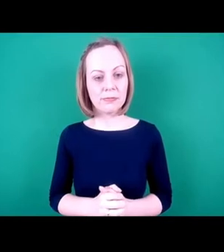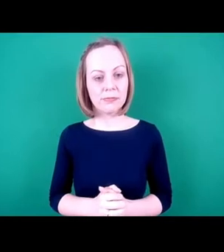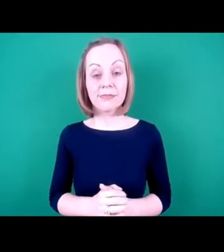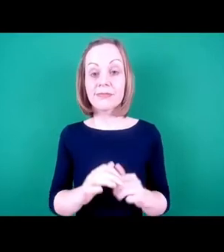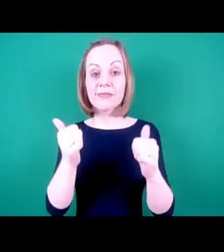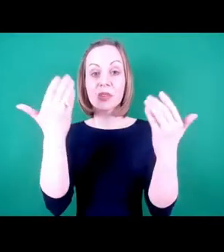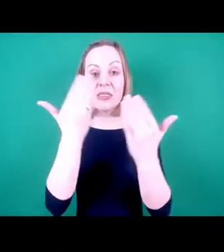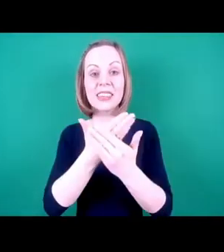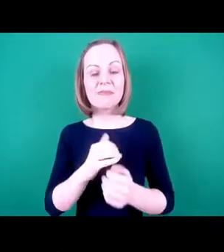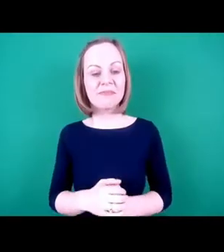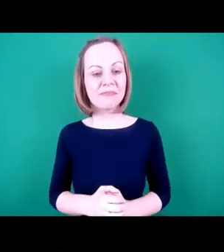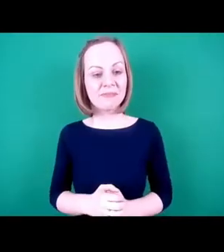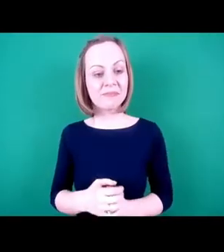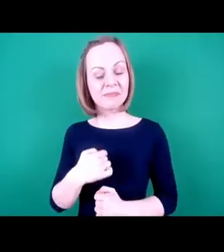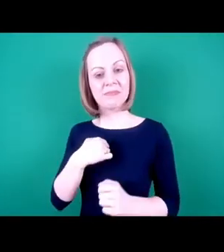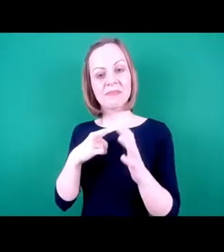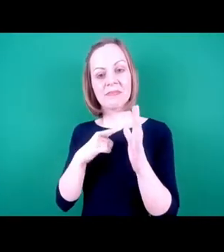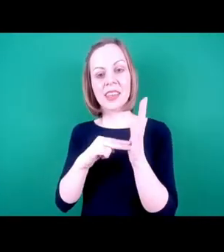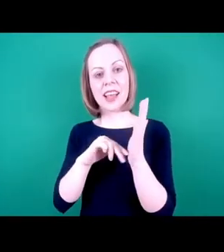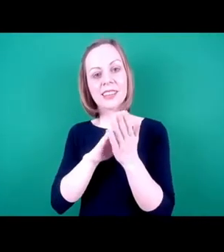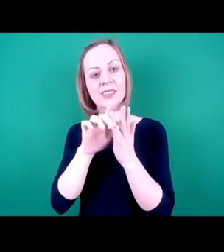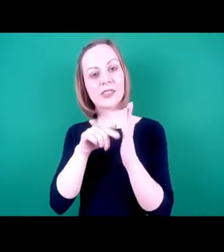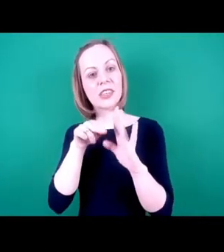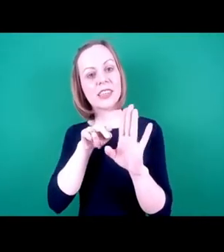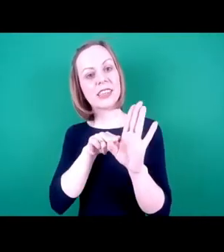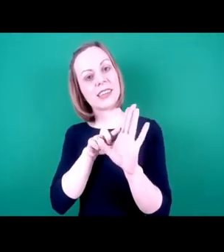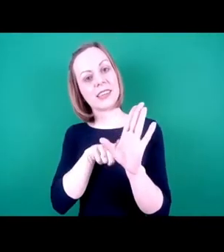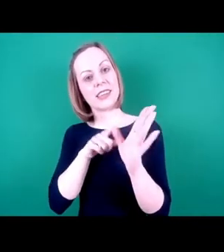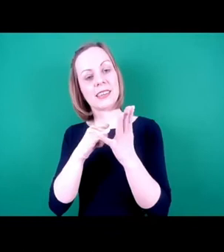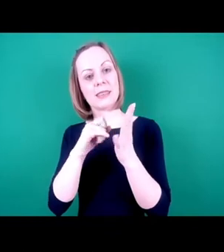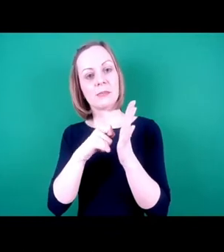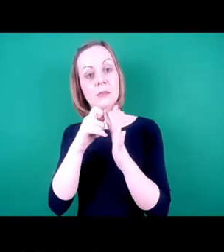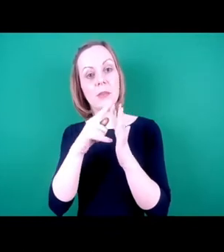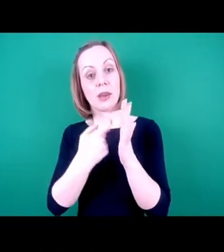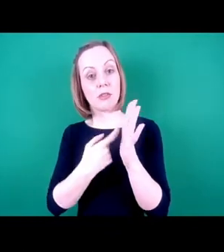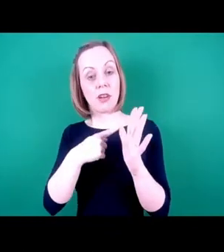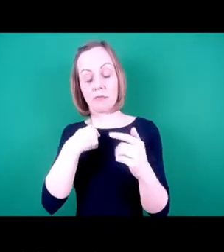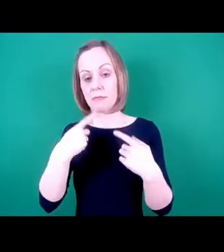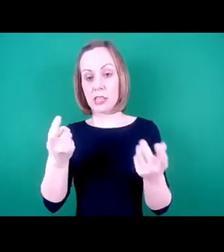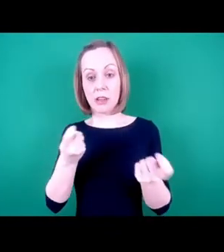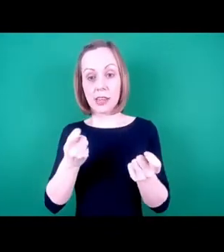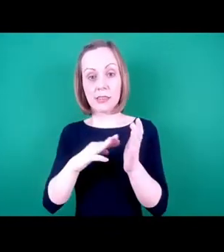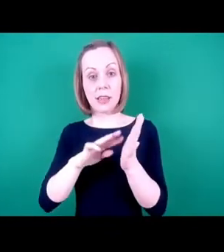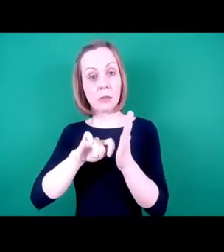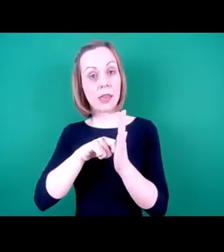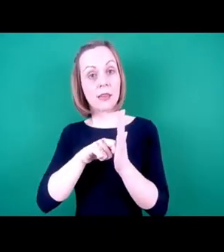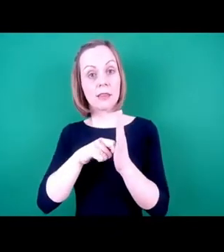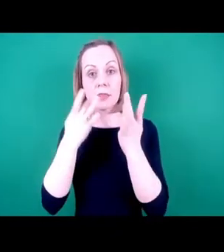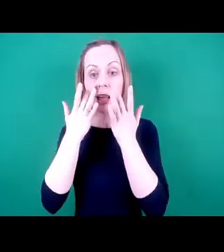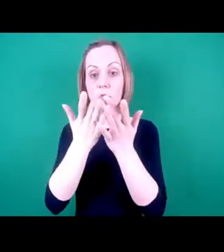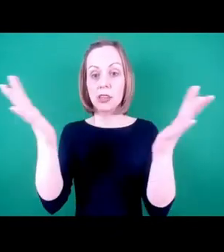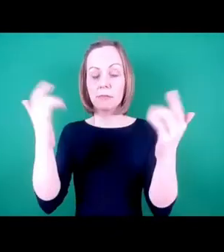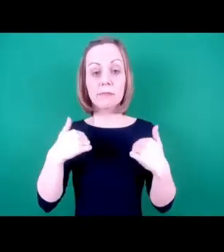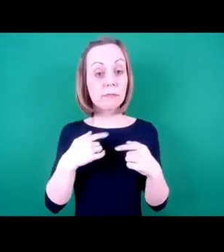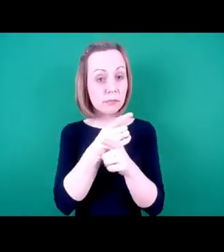Good evening. My name's Anthony Spira and I'm the director of MK Gallery and I'm delighted to welcome you here tonight. I assume